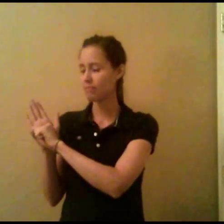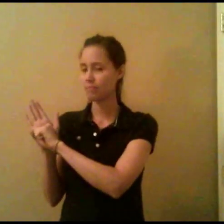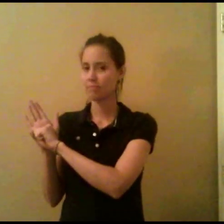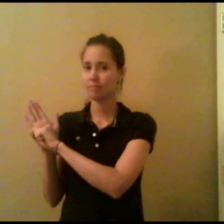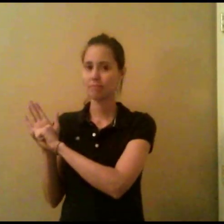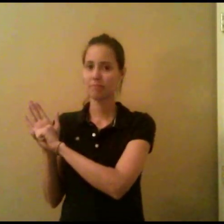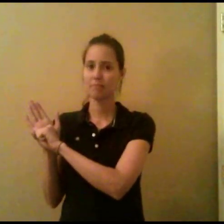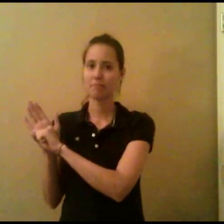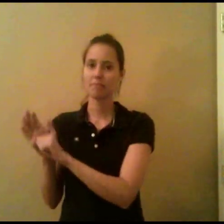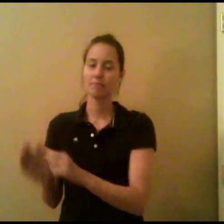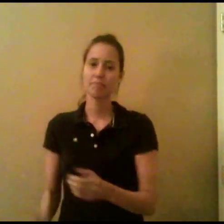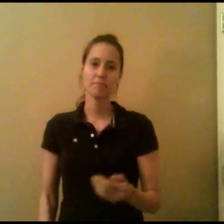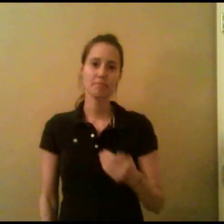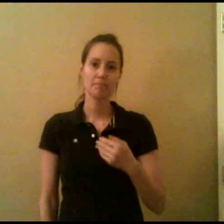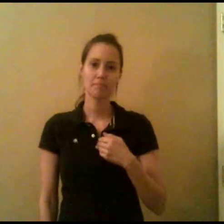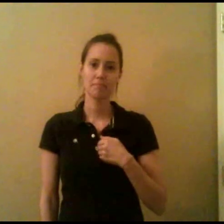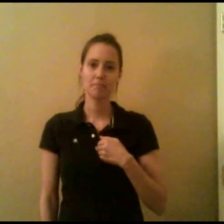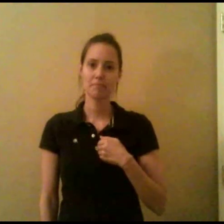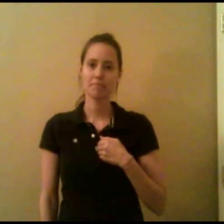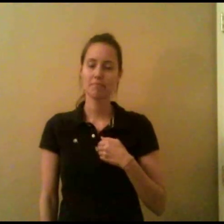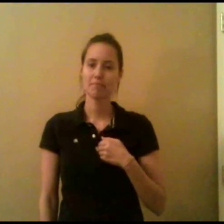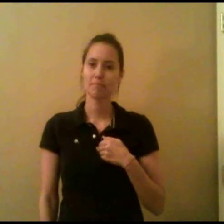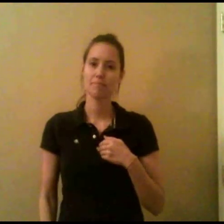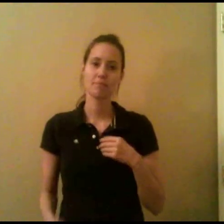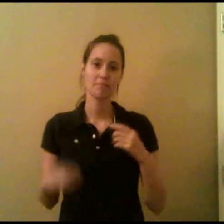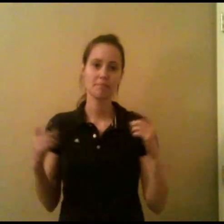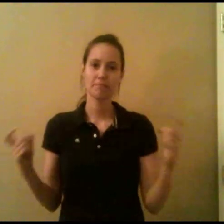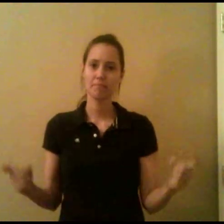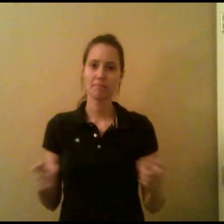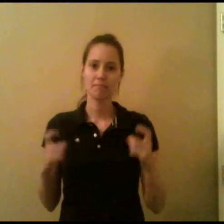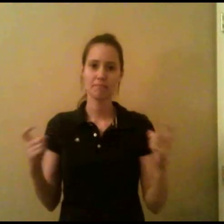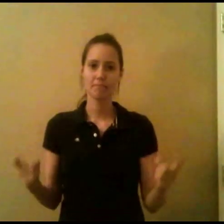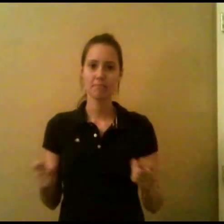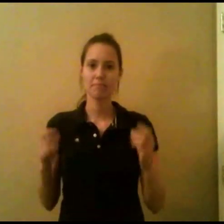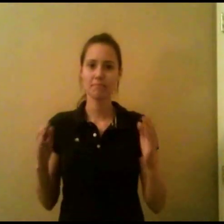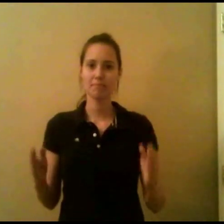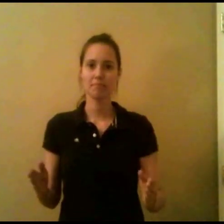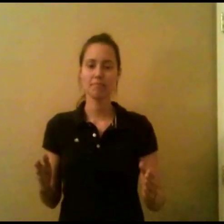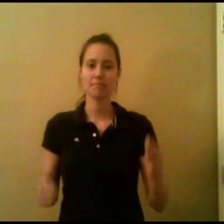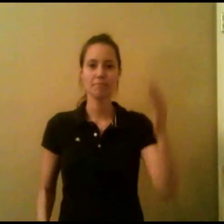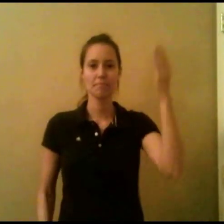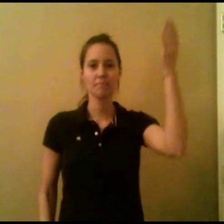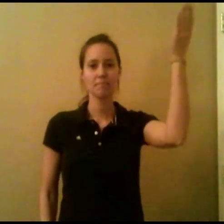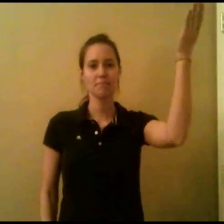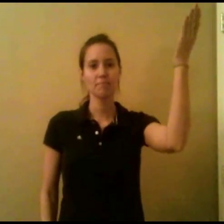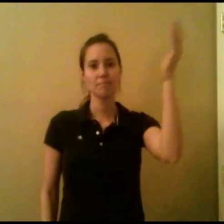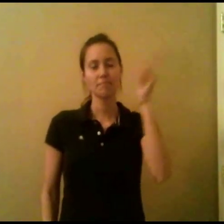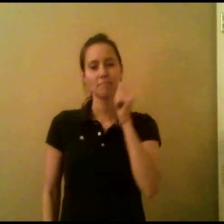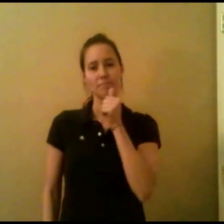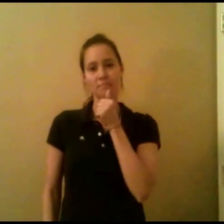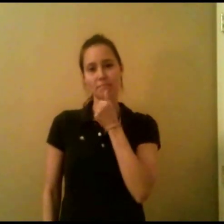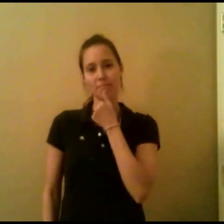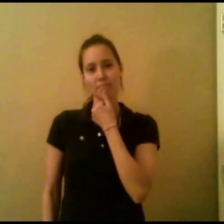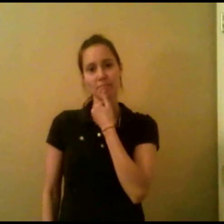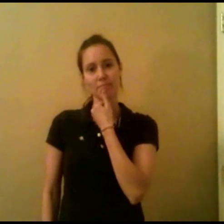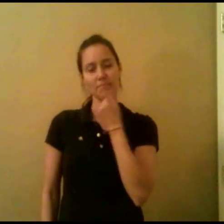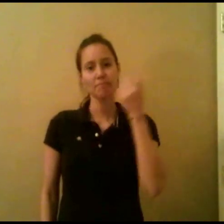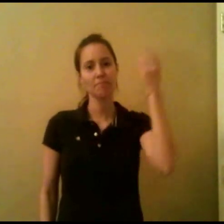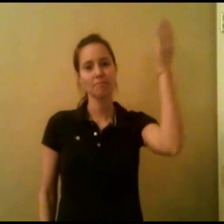that for me a sinner he suffered,